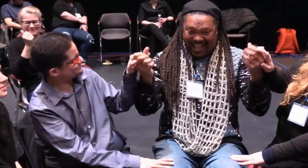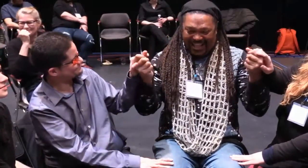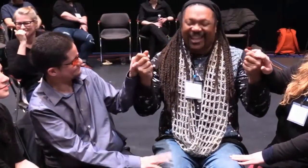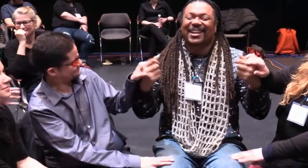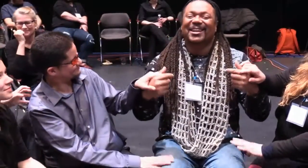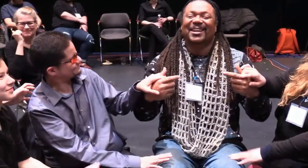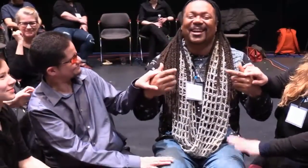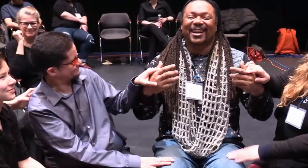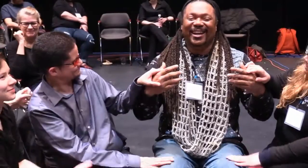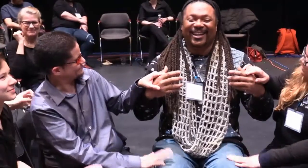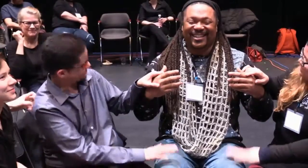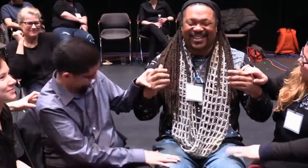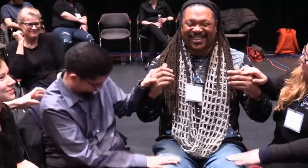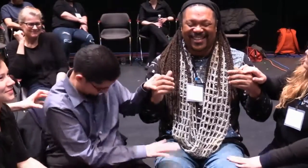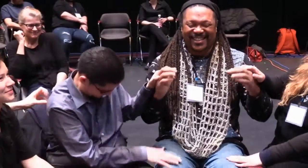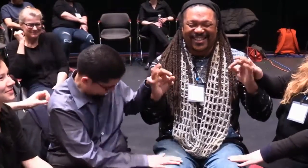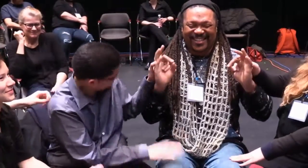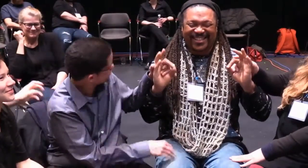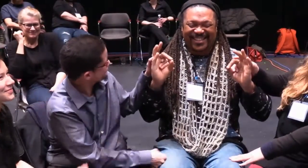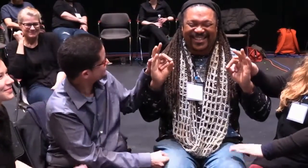not going anywhere. I'll do my best. working.